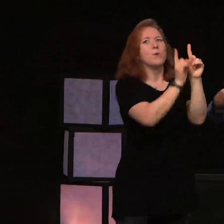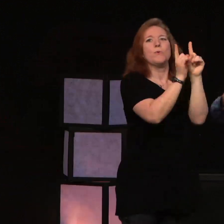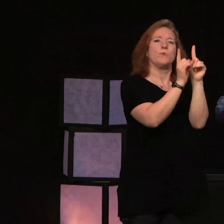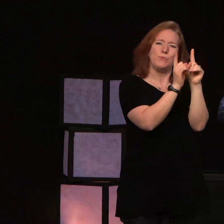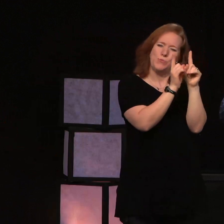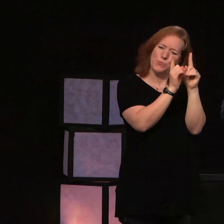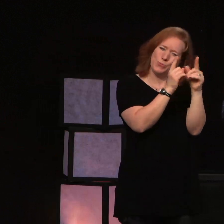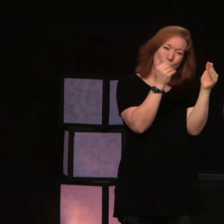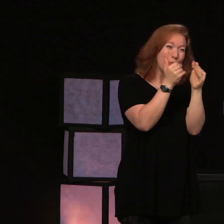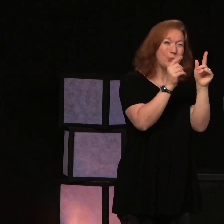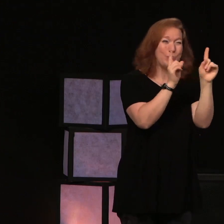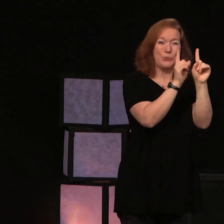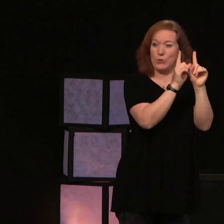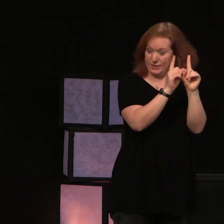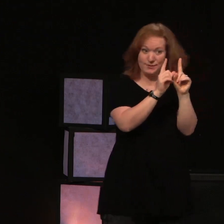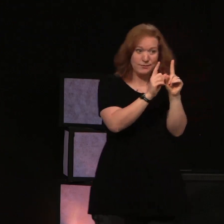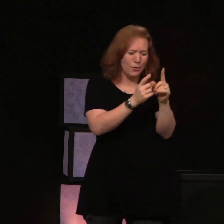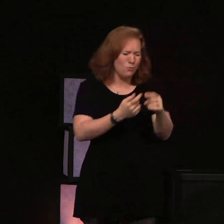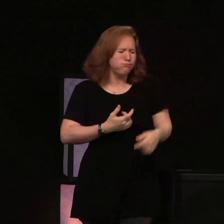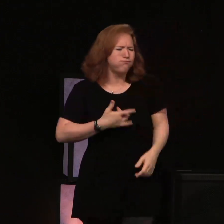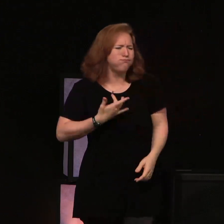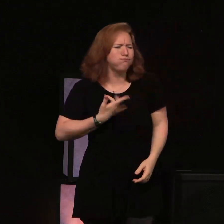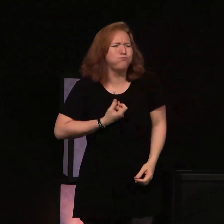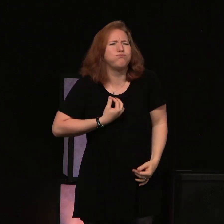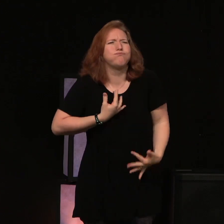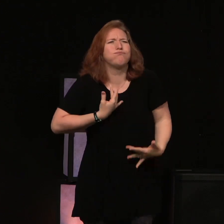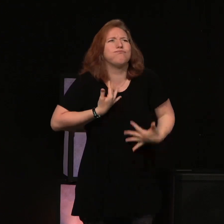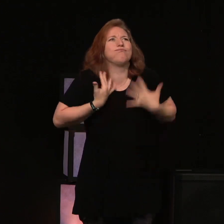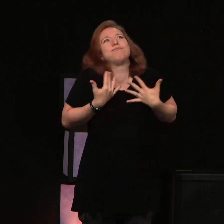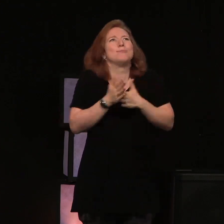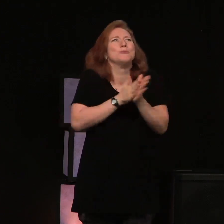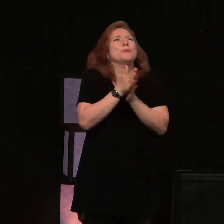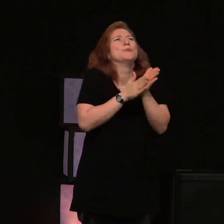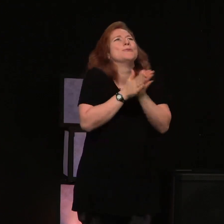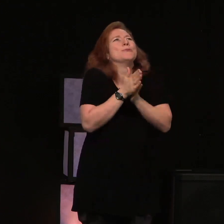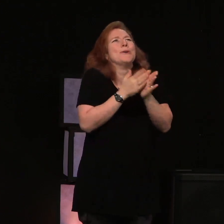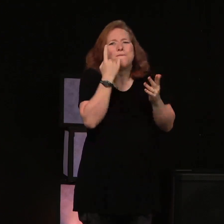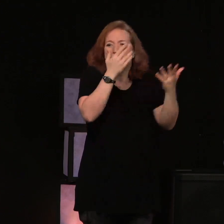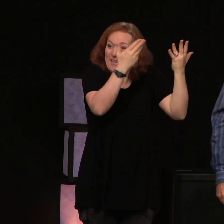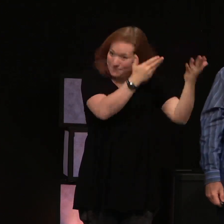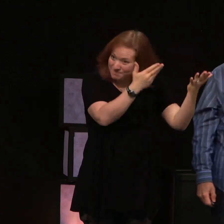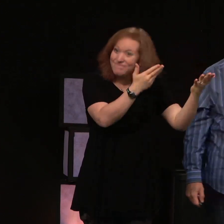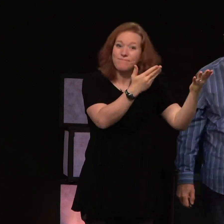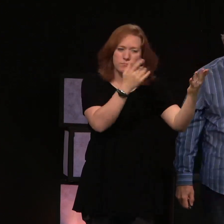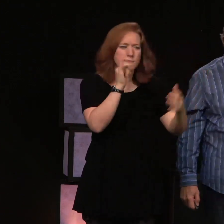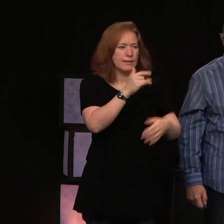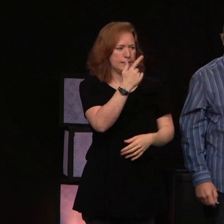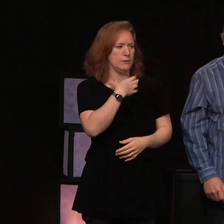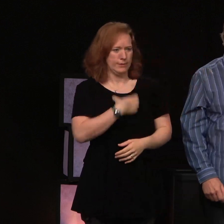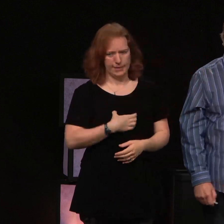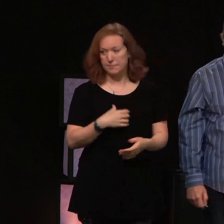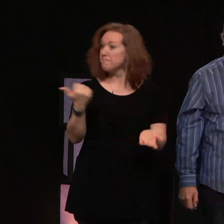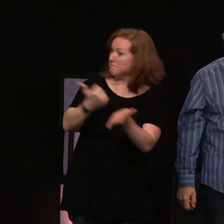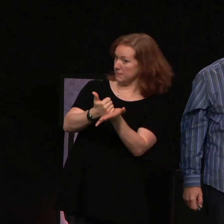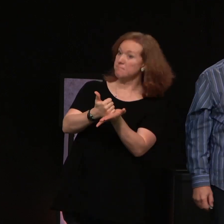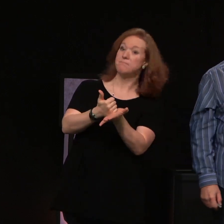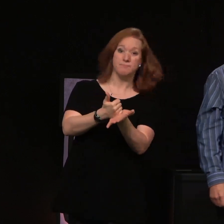with that passion burning in our heart because of the passion that he has for us. Amen?